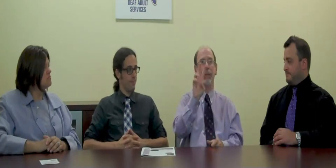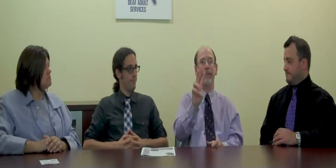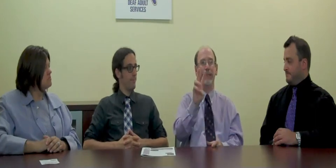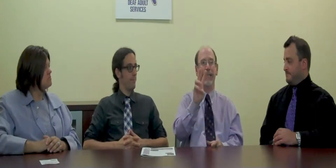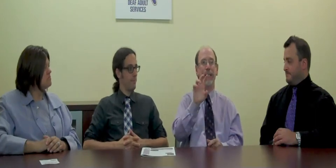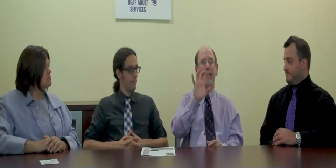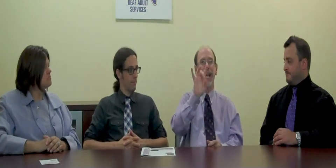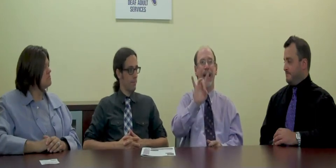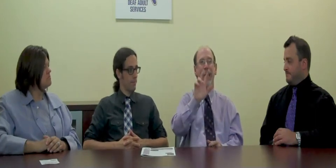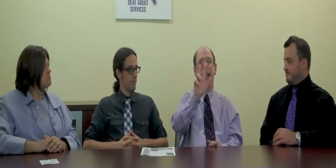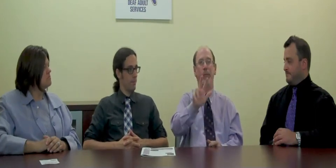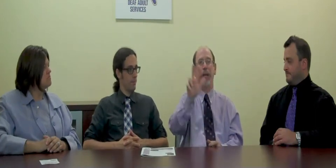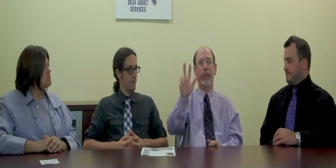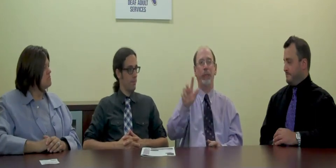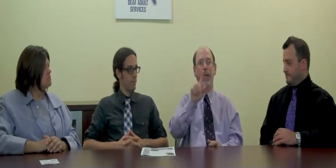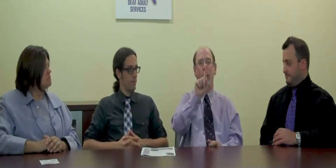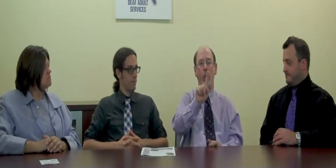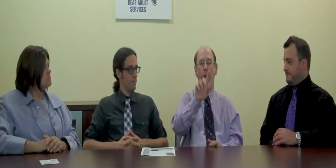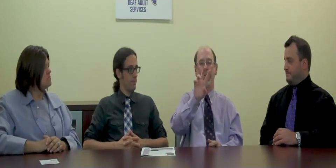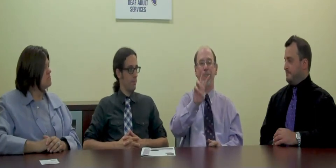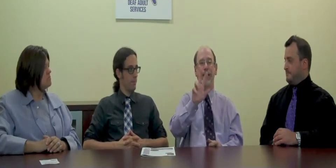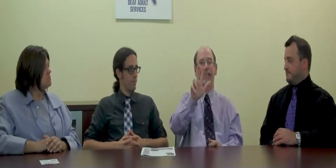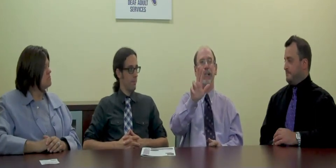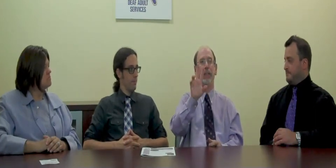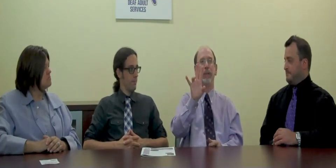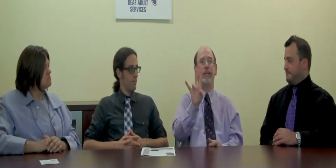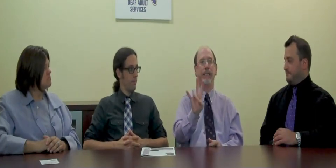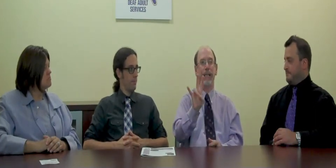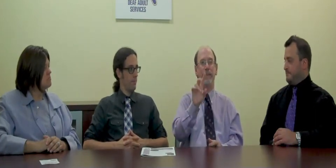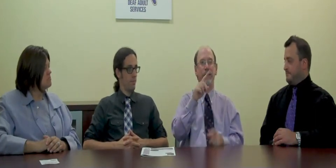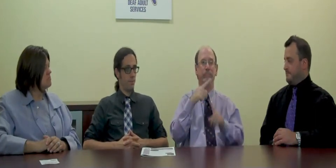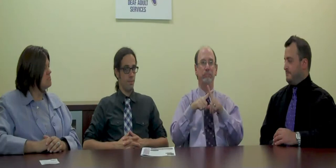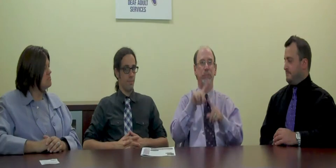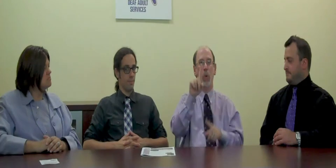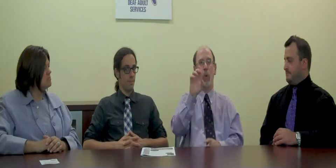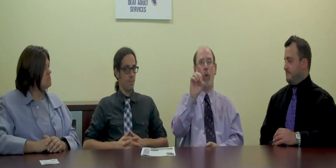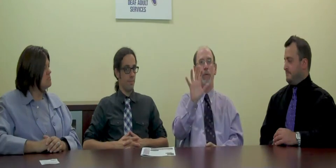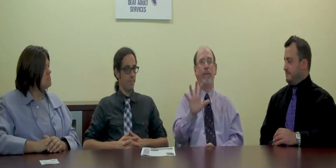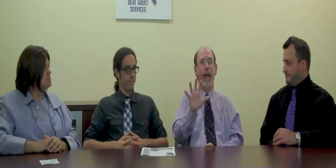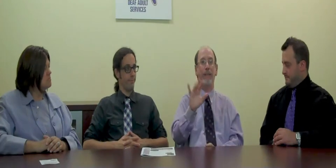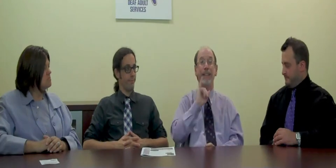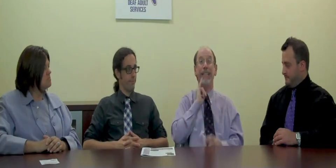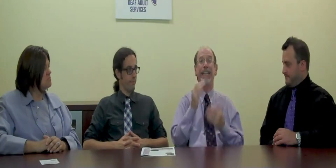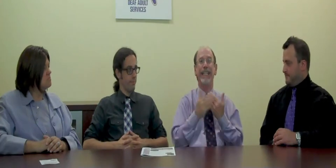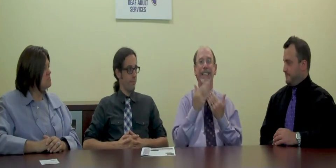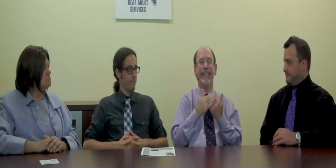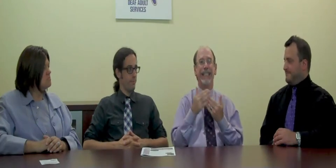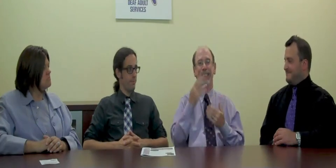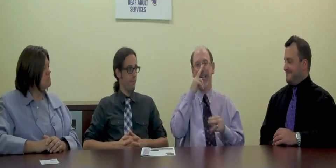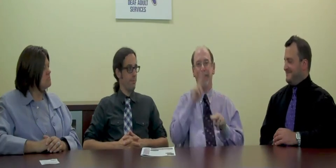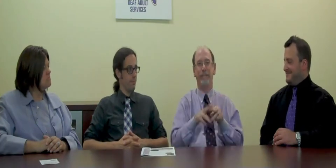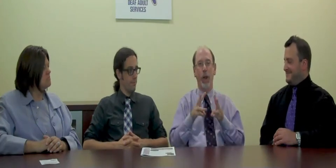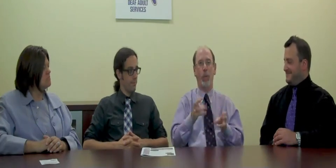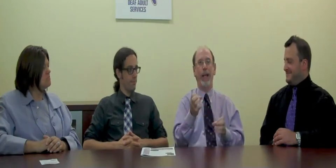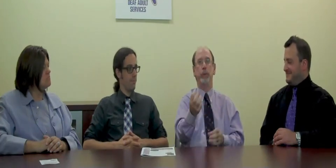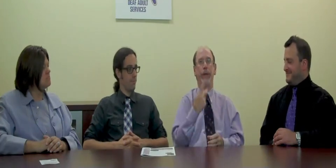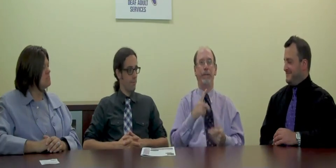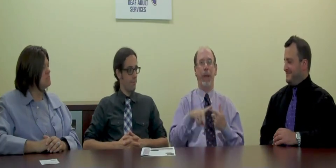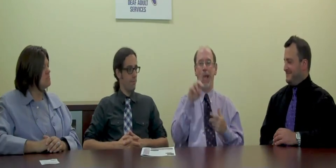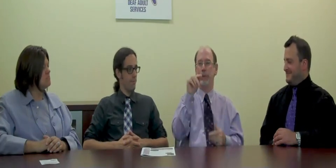716-833-1637, extension 105. It's an easy and fun way to